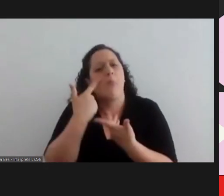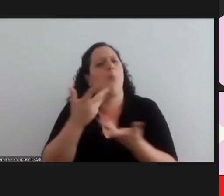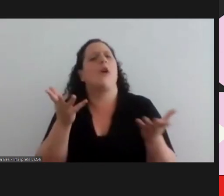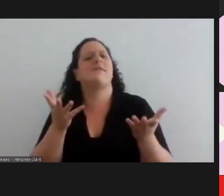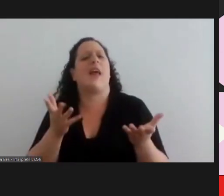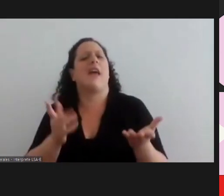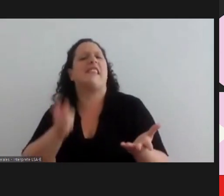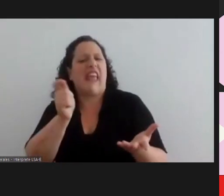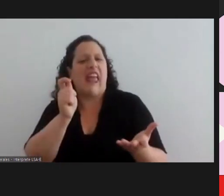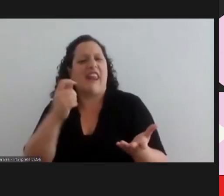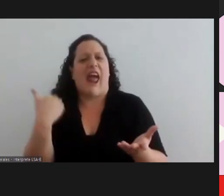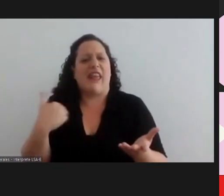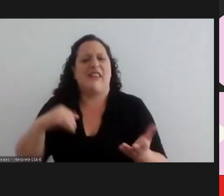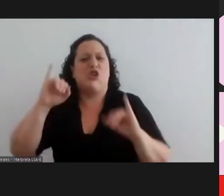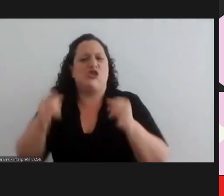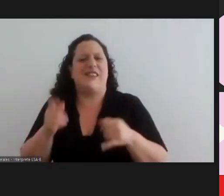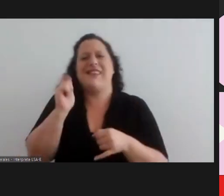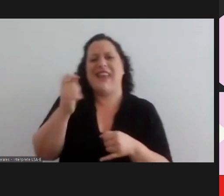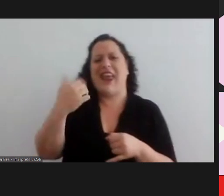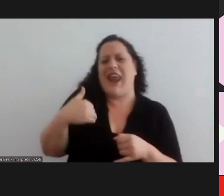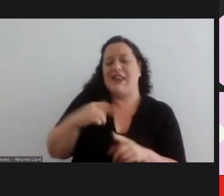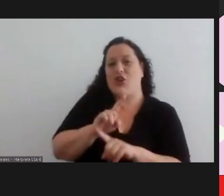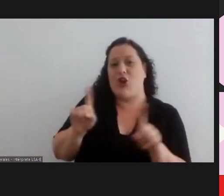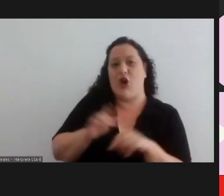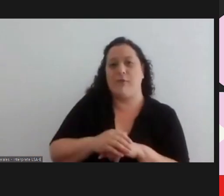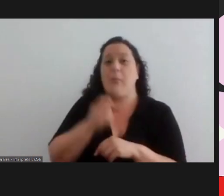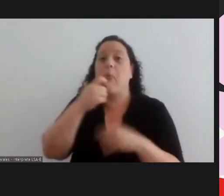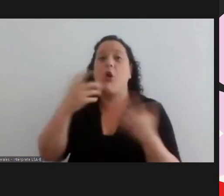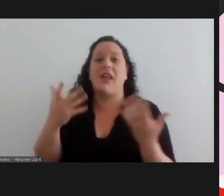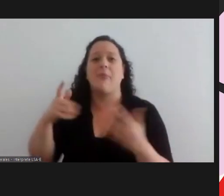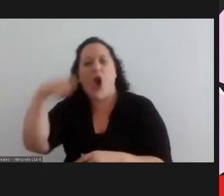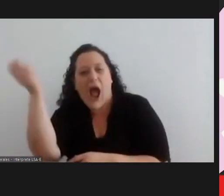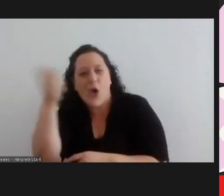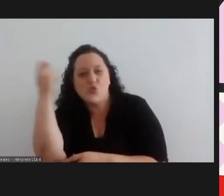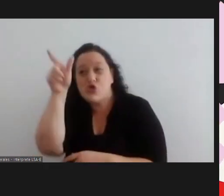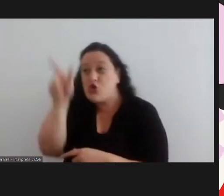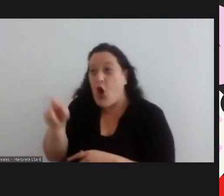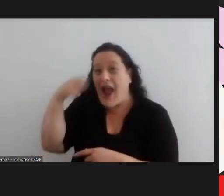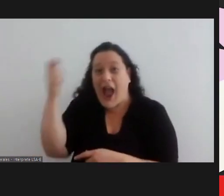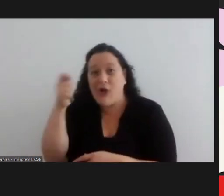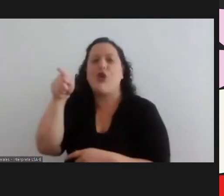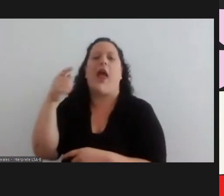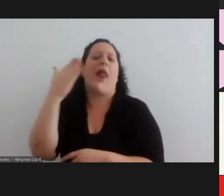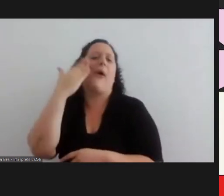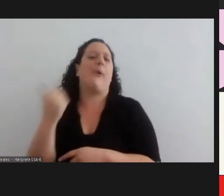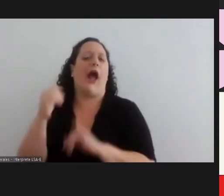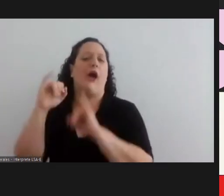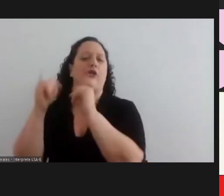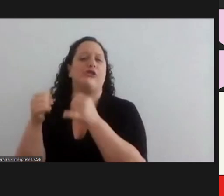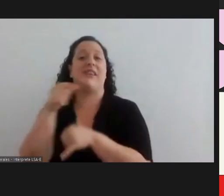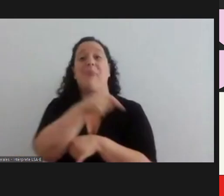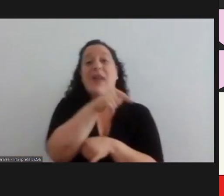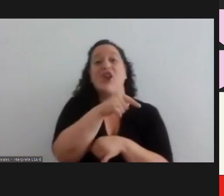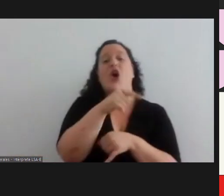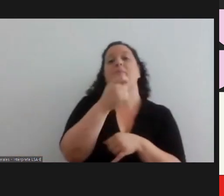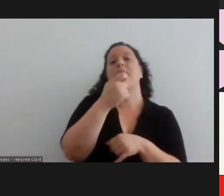who's argentinian or who can be argentinian because we could say that the gaucho can be portrayed as white